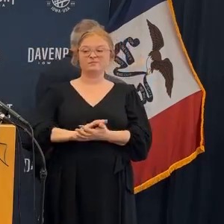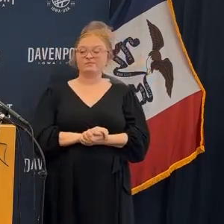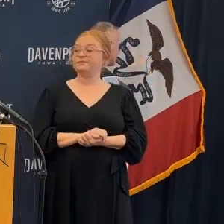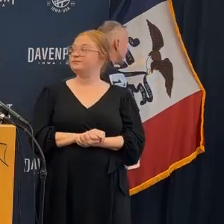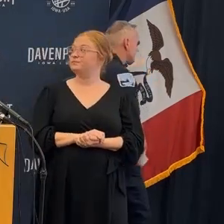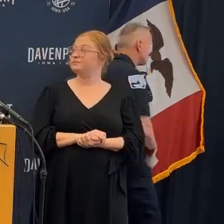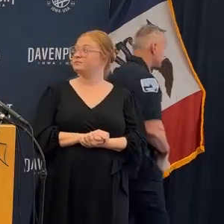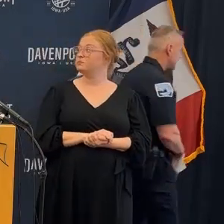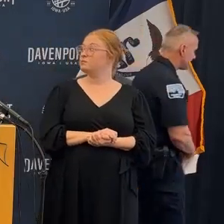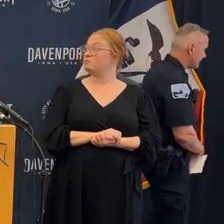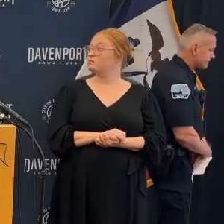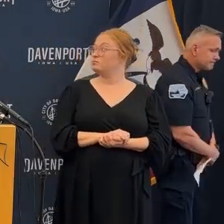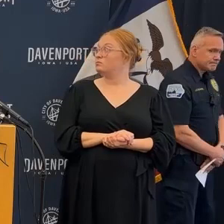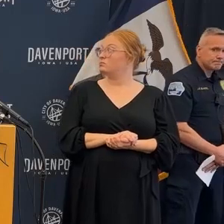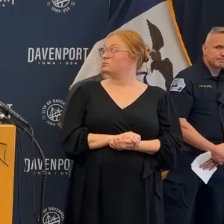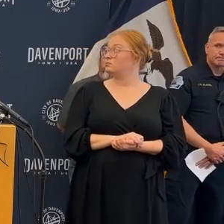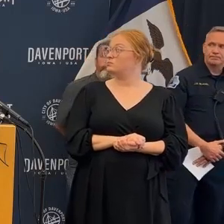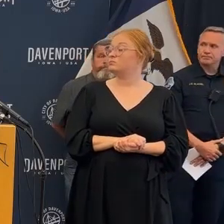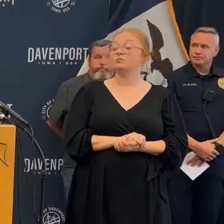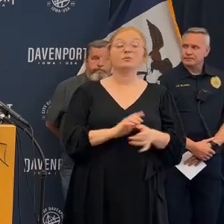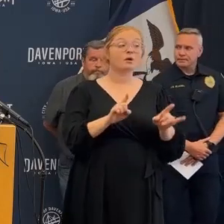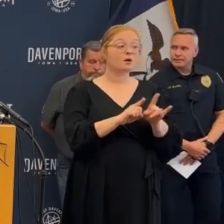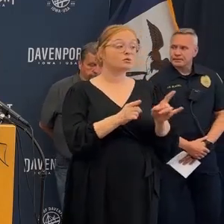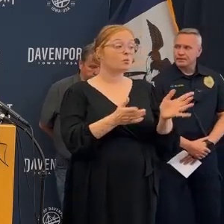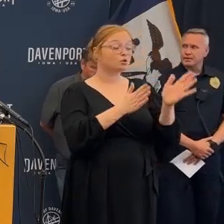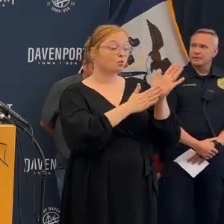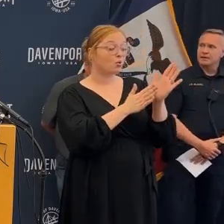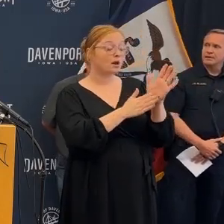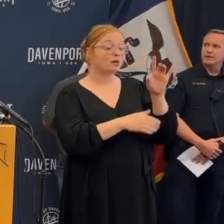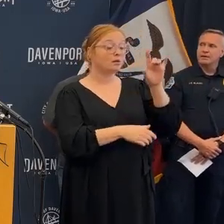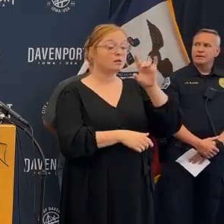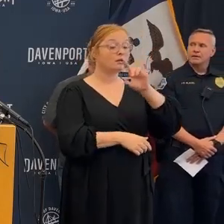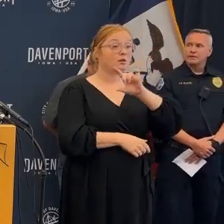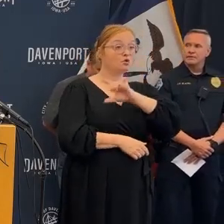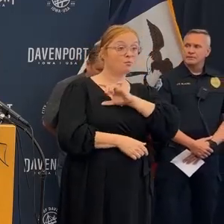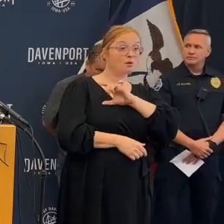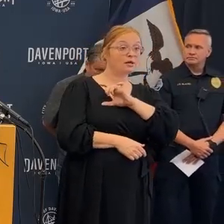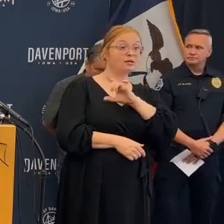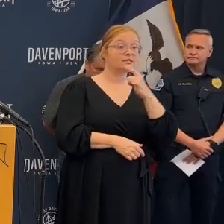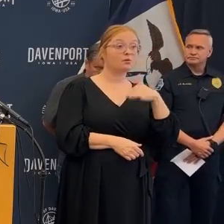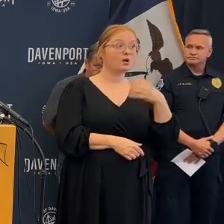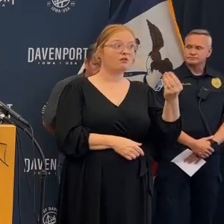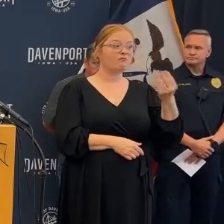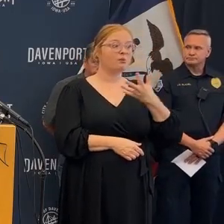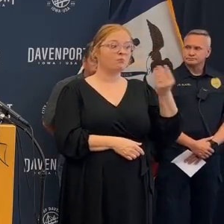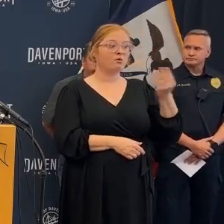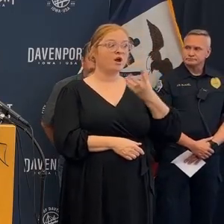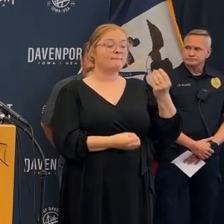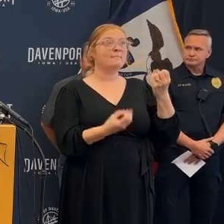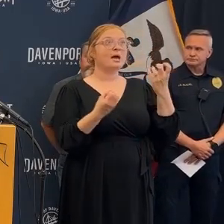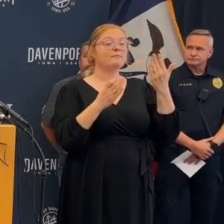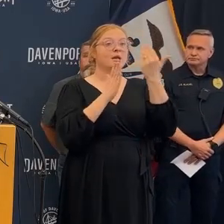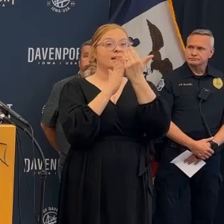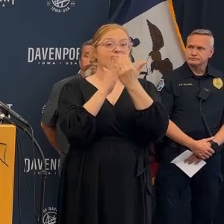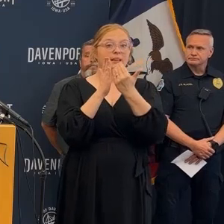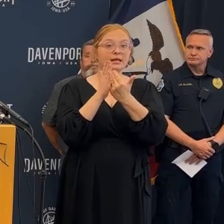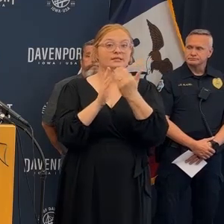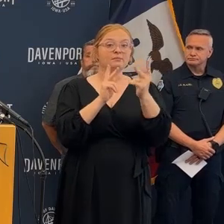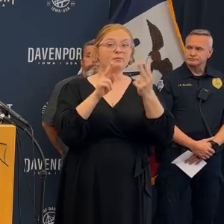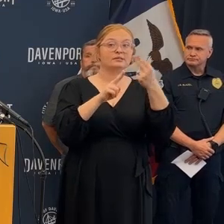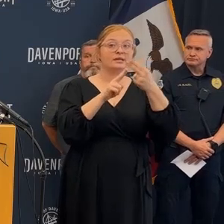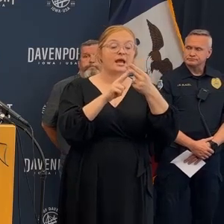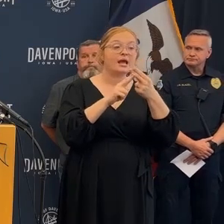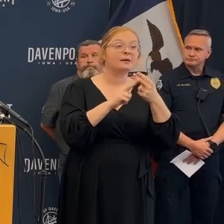number at this moment we're still not quite sure right yes okay and 50 in the 5 from that 53 yes